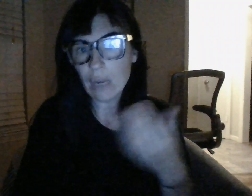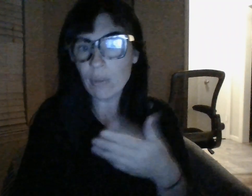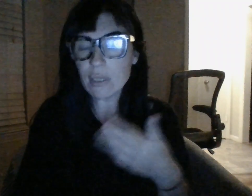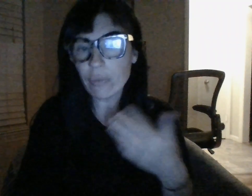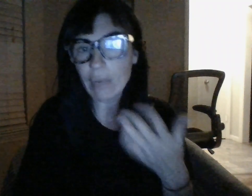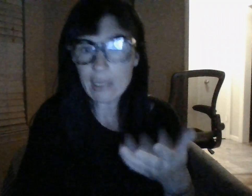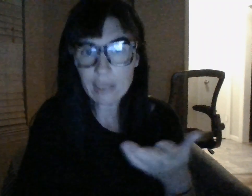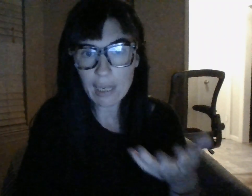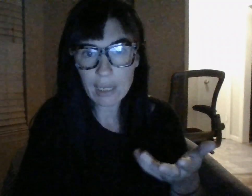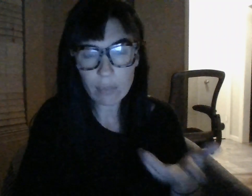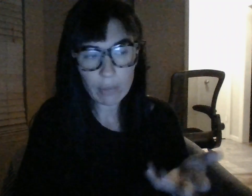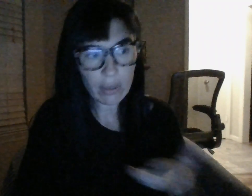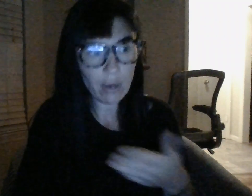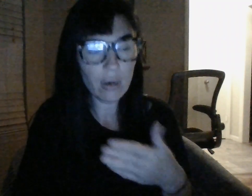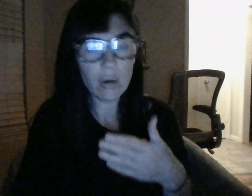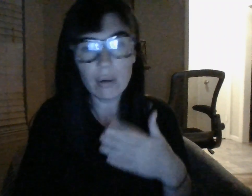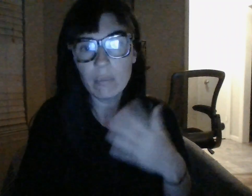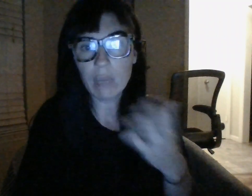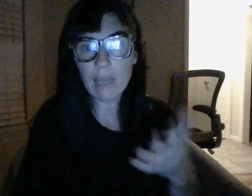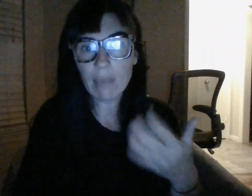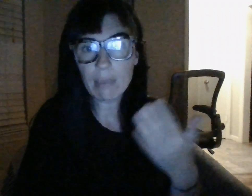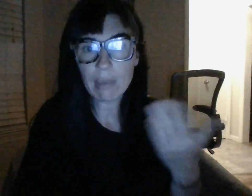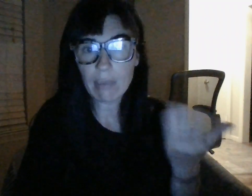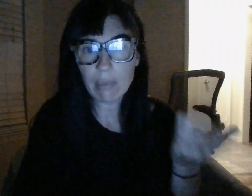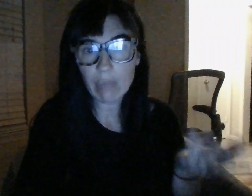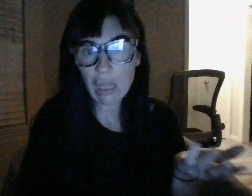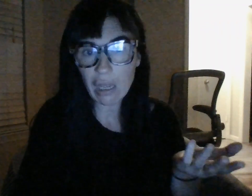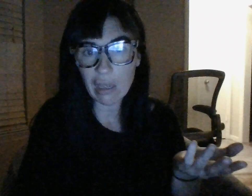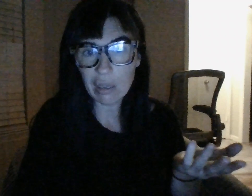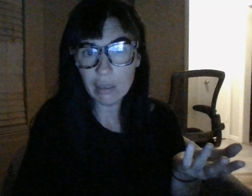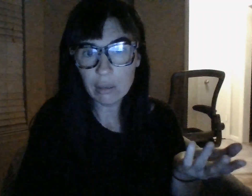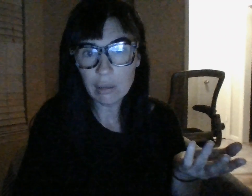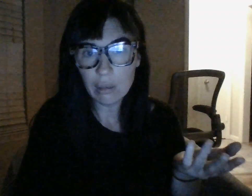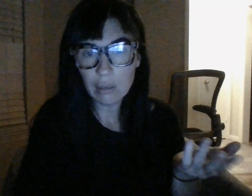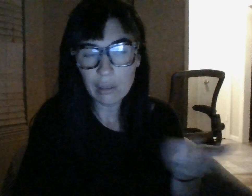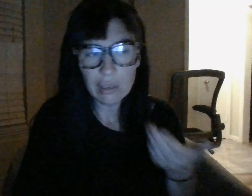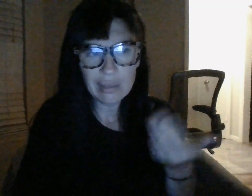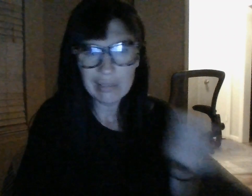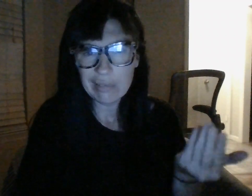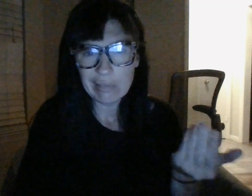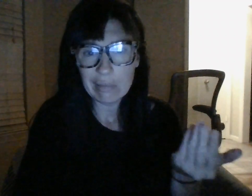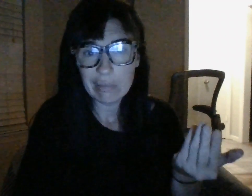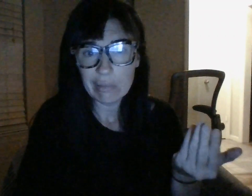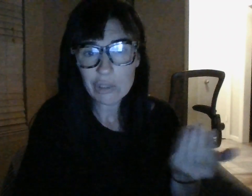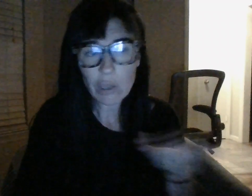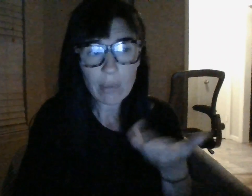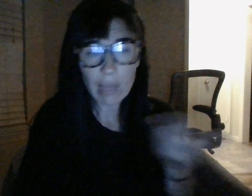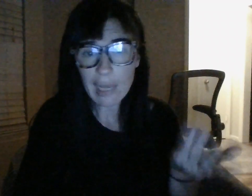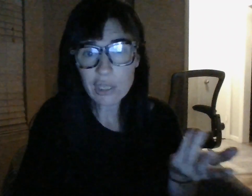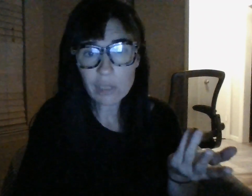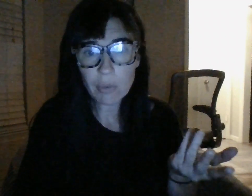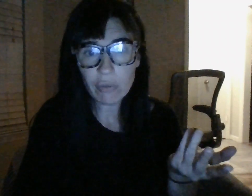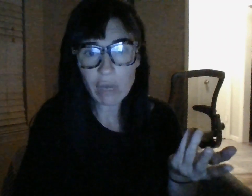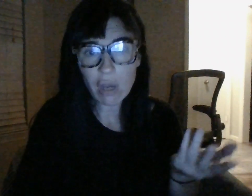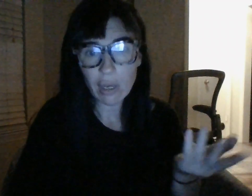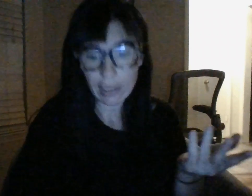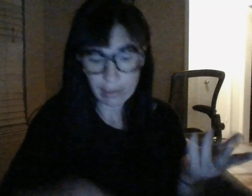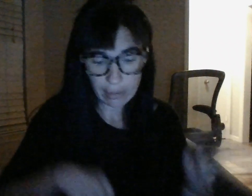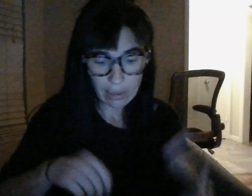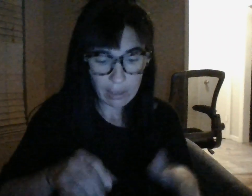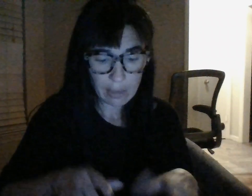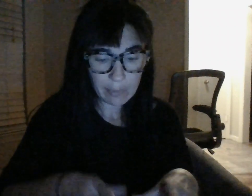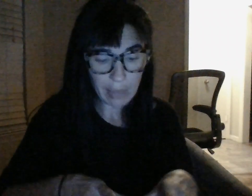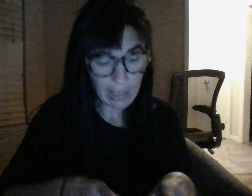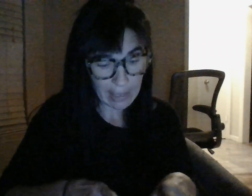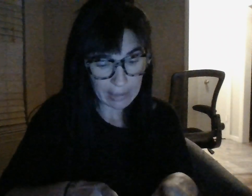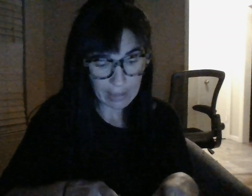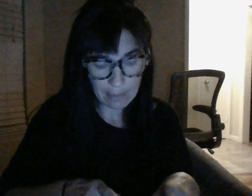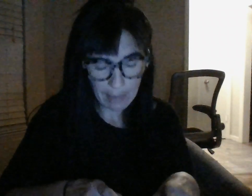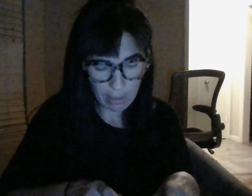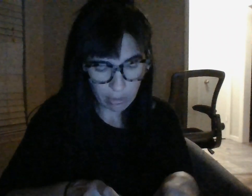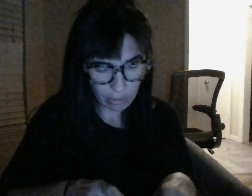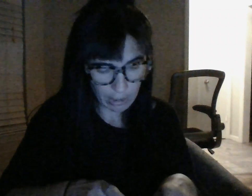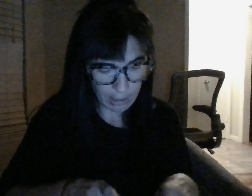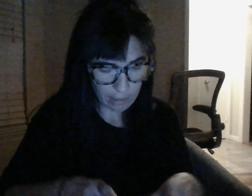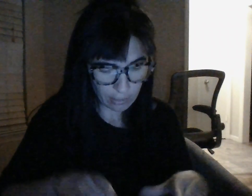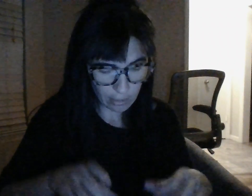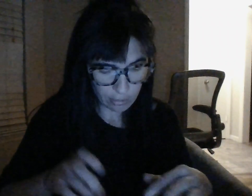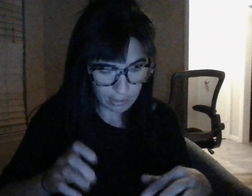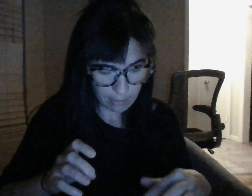that i wasn't resonating with her and blah blah blah blah blah so glad she moved on but apparently there's